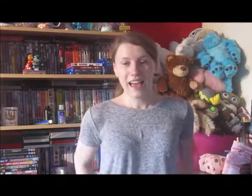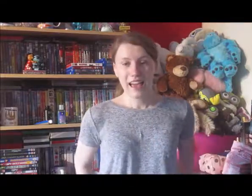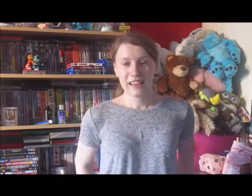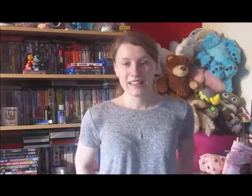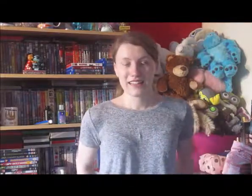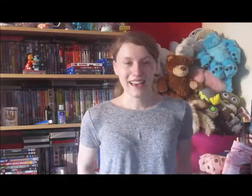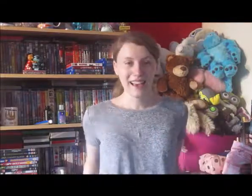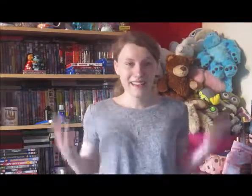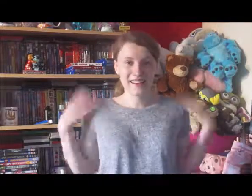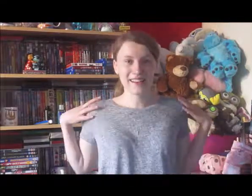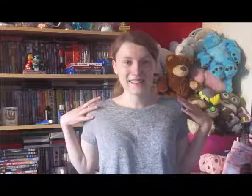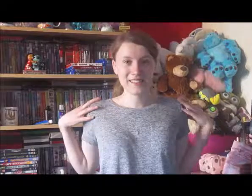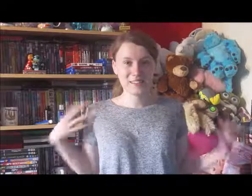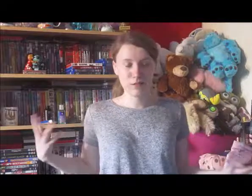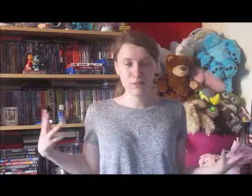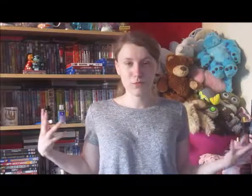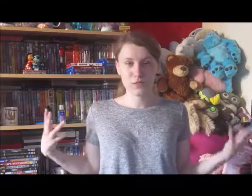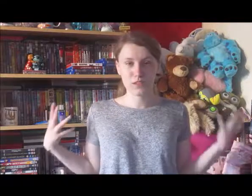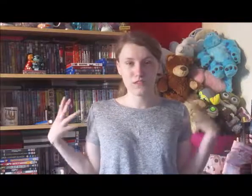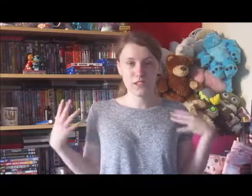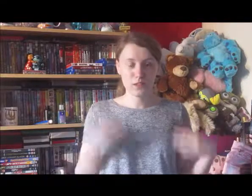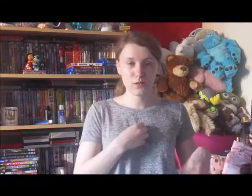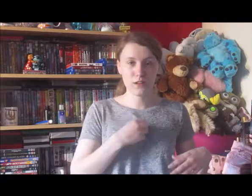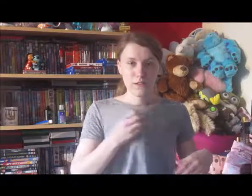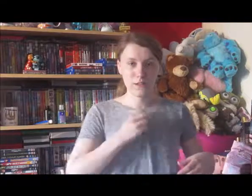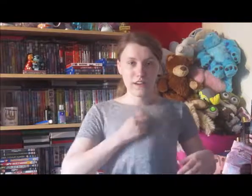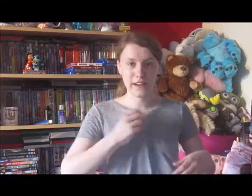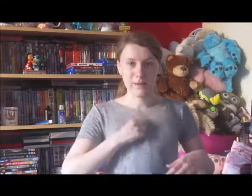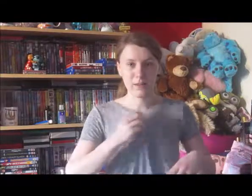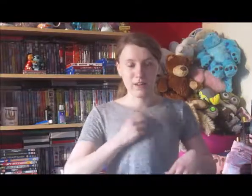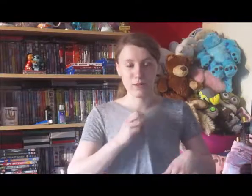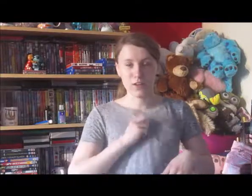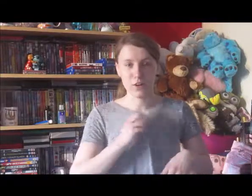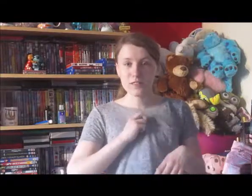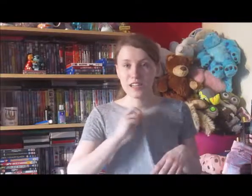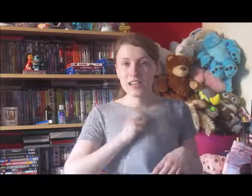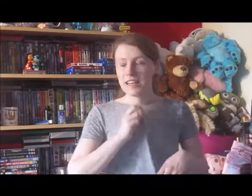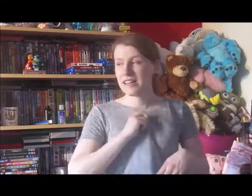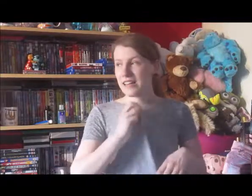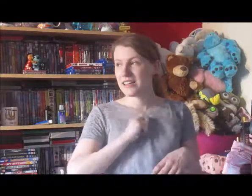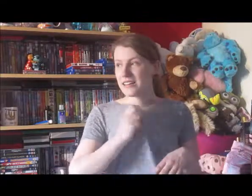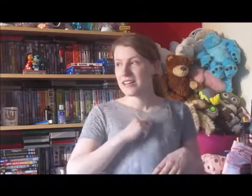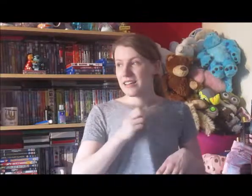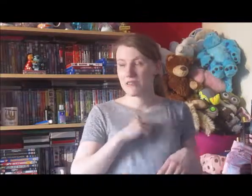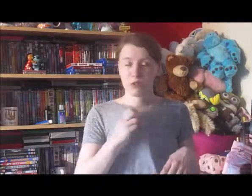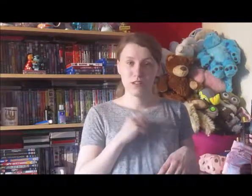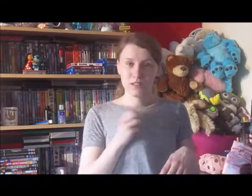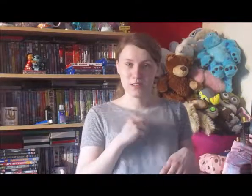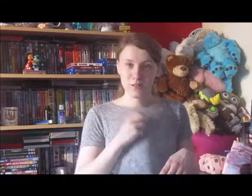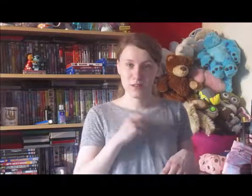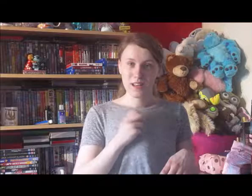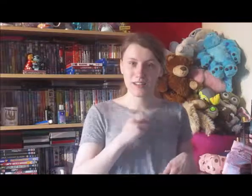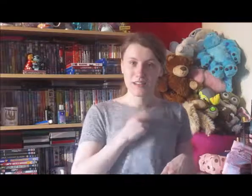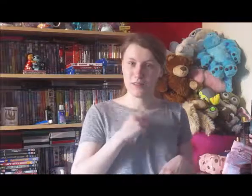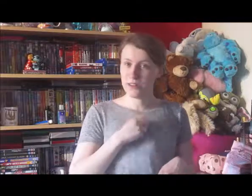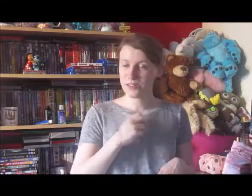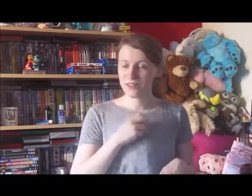And yeah, I do hope you enjoyed this video. Sorry for me fanning about, I'm really hot in here. I've got the windows open and it's still hot.